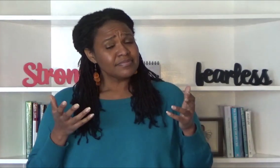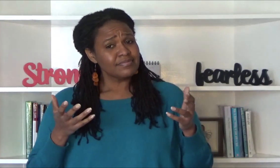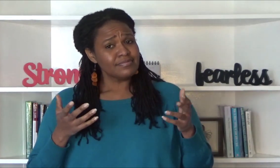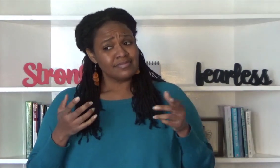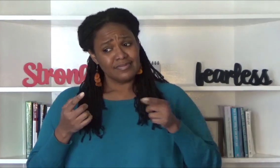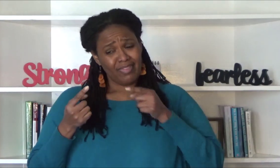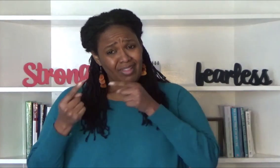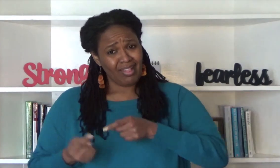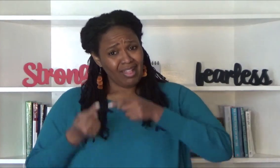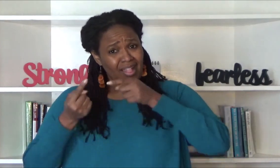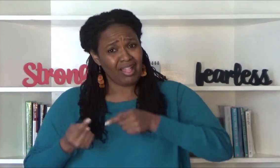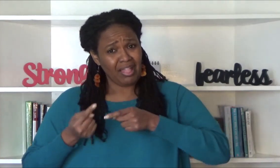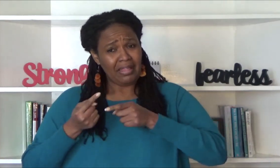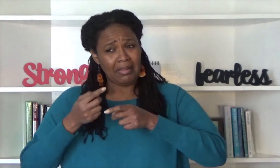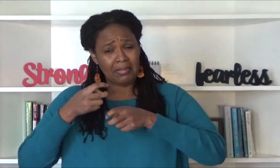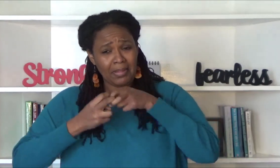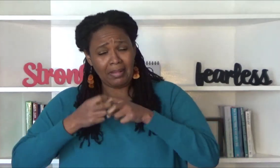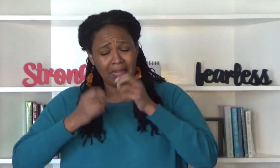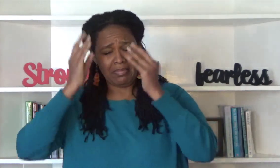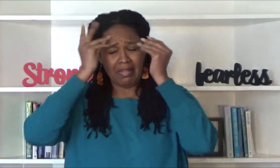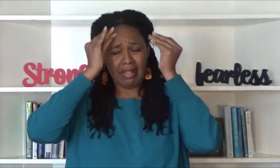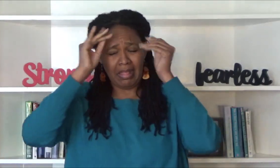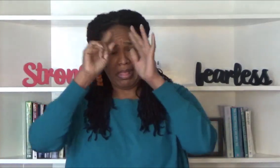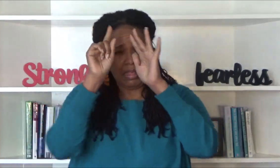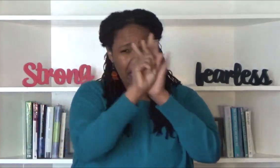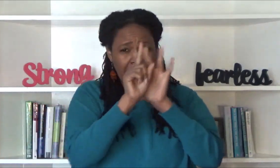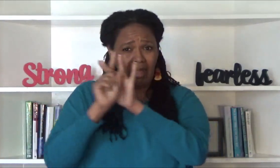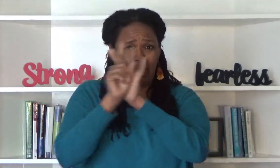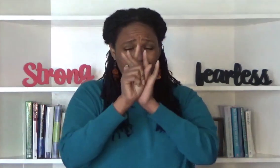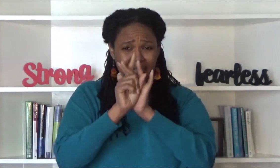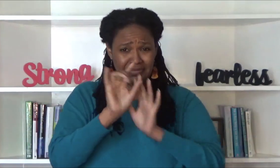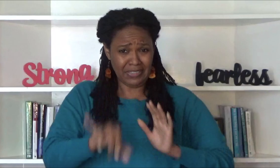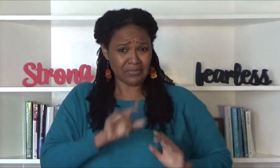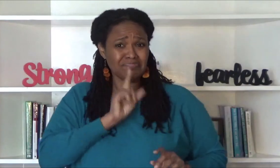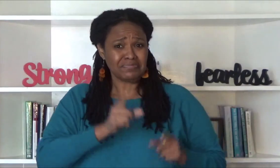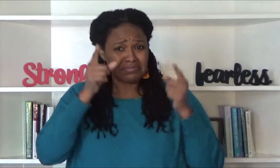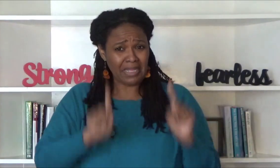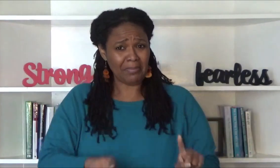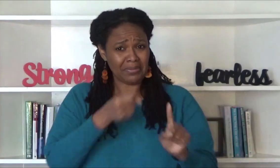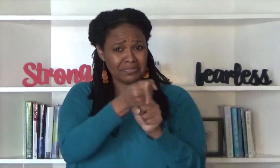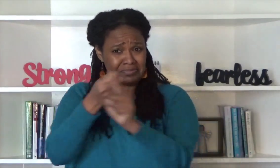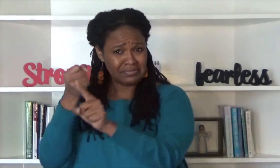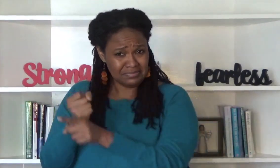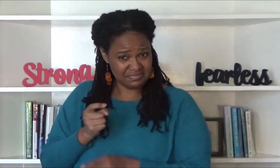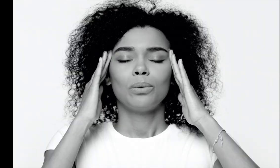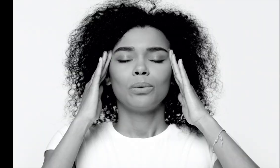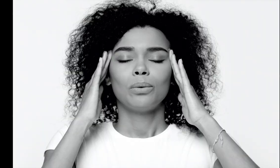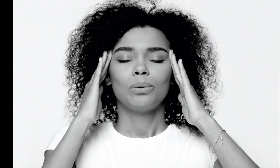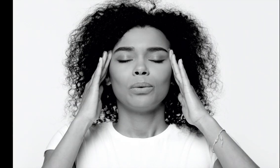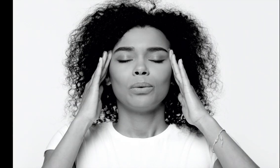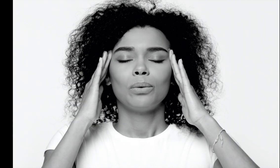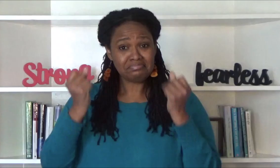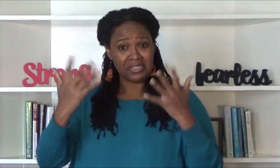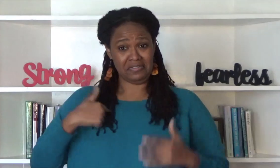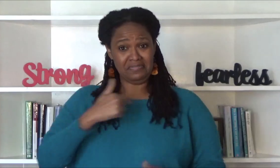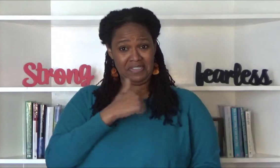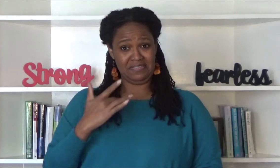so the struggle is real right many of us feel like this or like